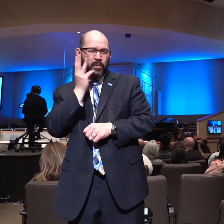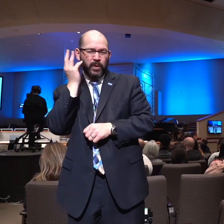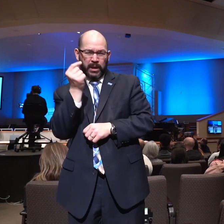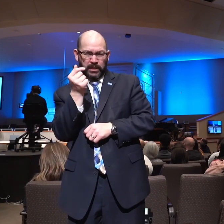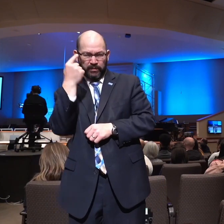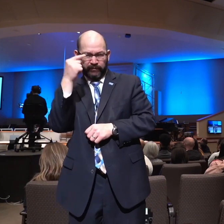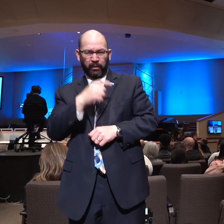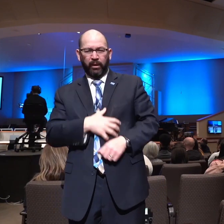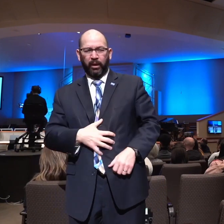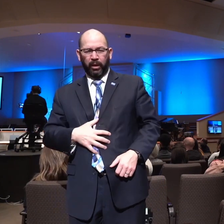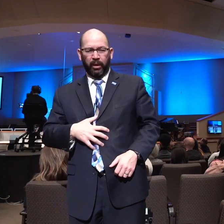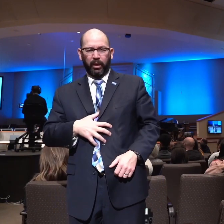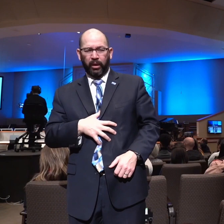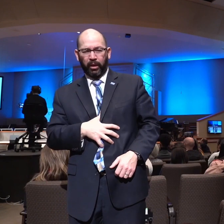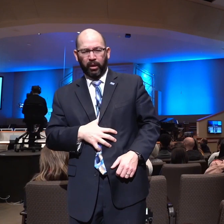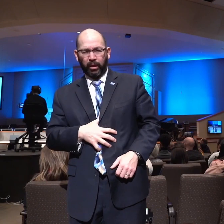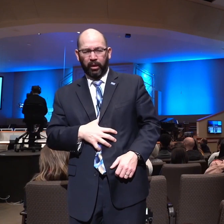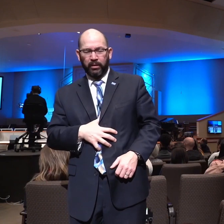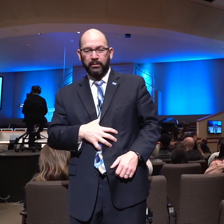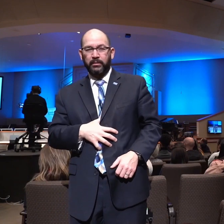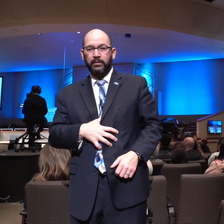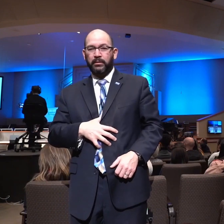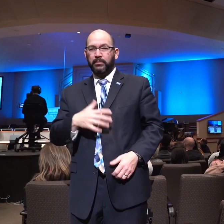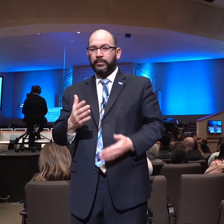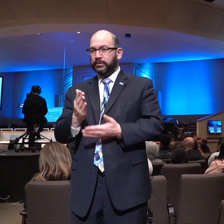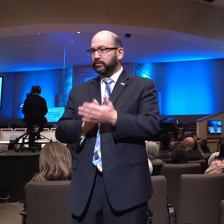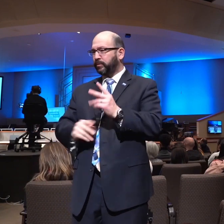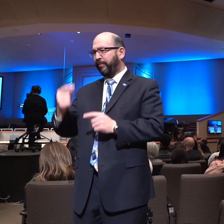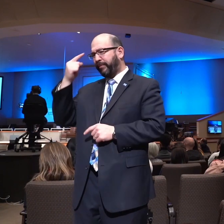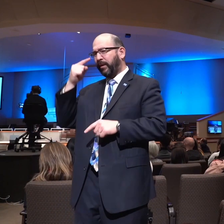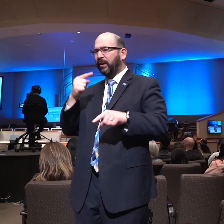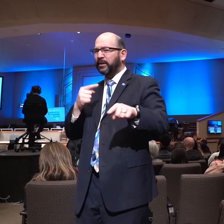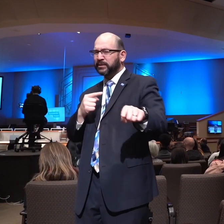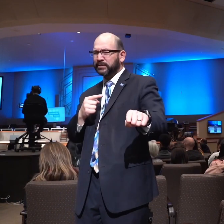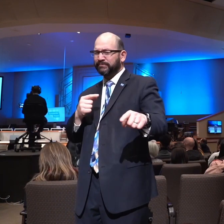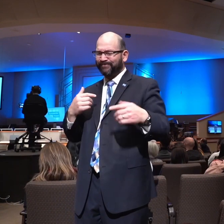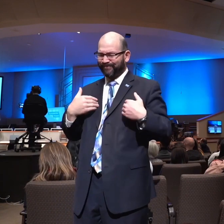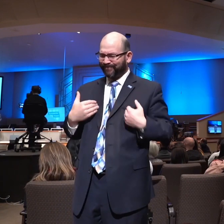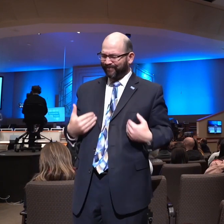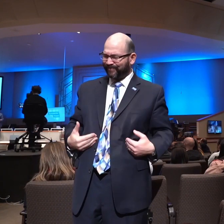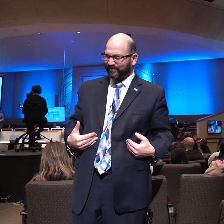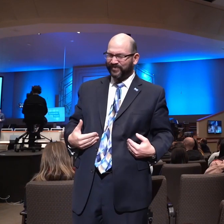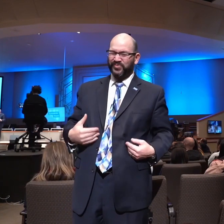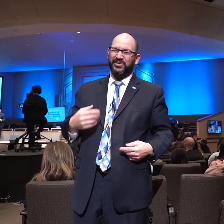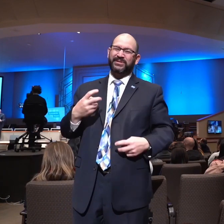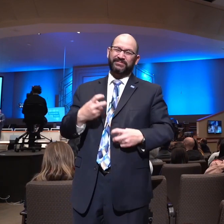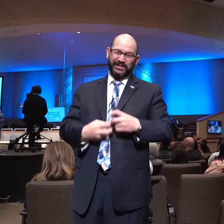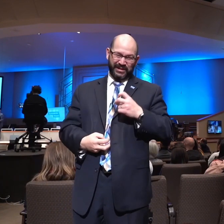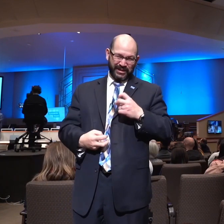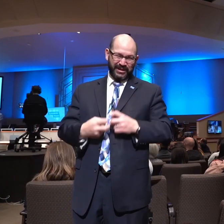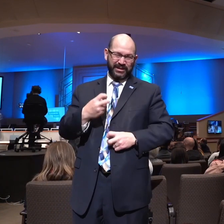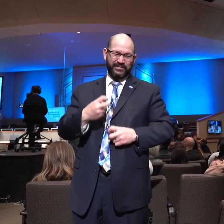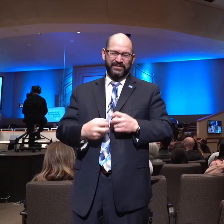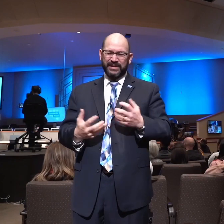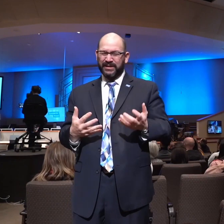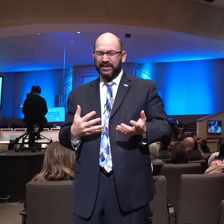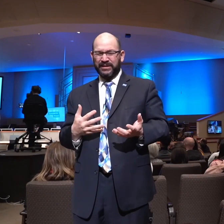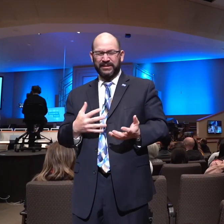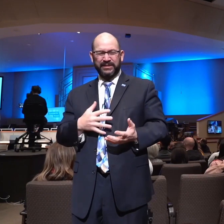have wondered if there perhaps was some type of an infirmity, perhaps some type of a weakness or an ailment in his